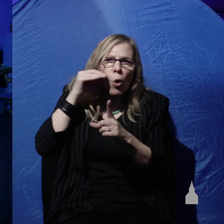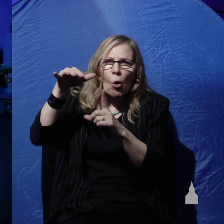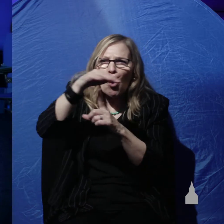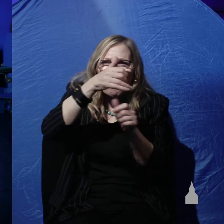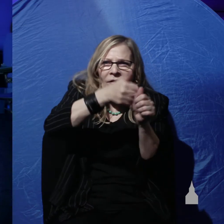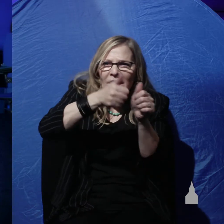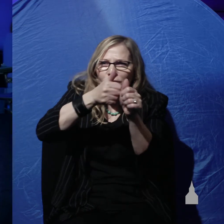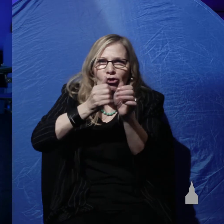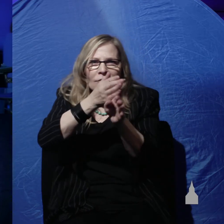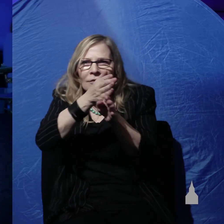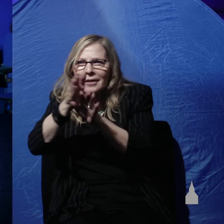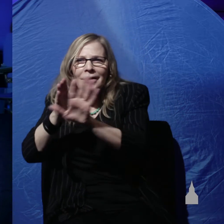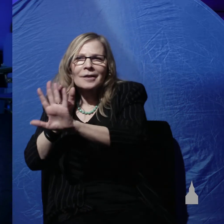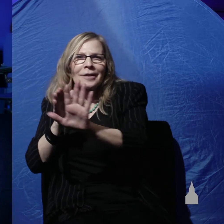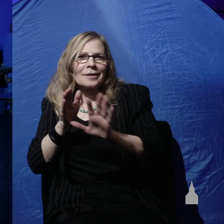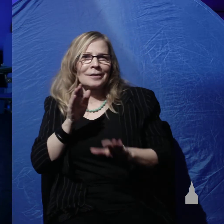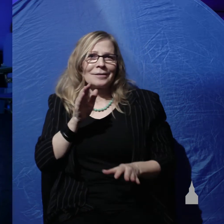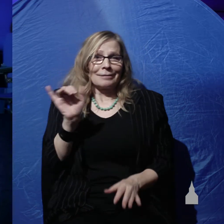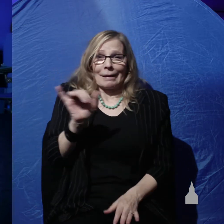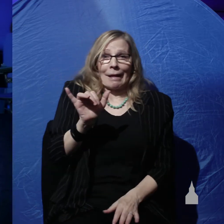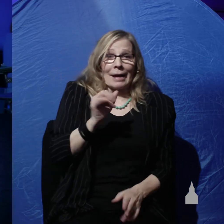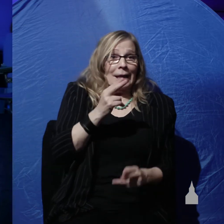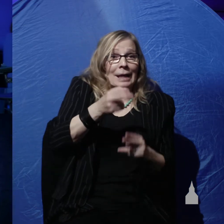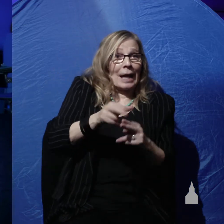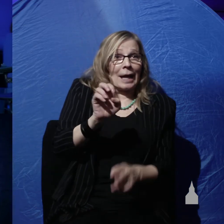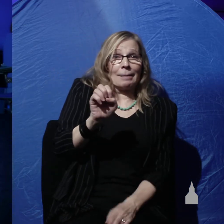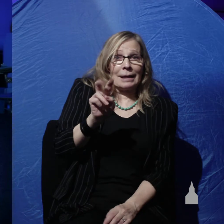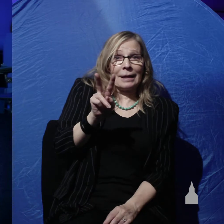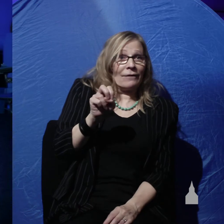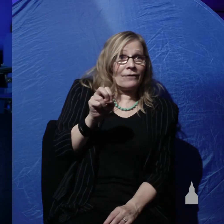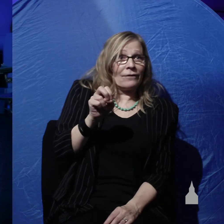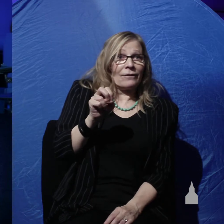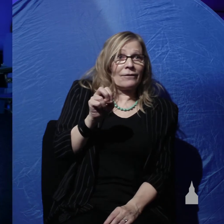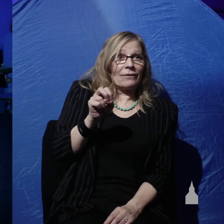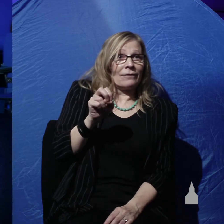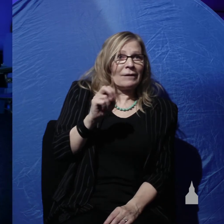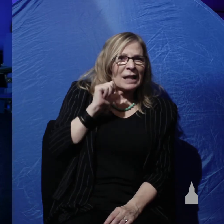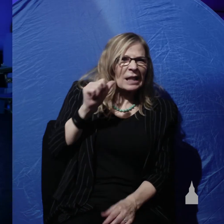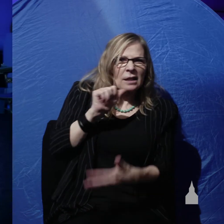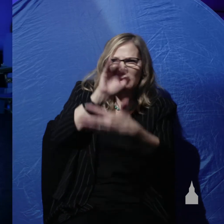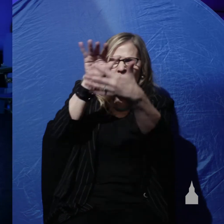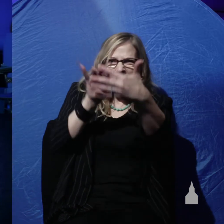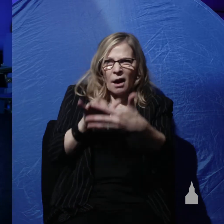creatures. Just like he named Eve. He hadn't studied her, he just named her woman.